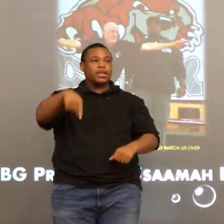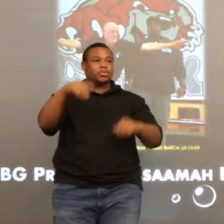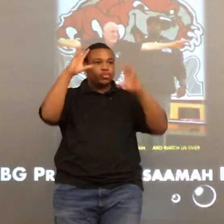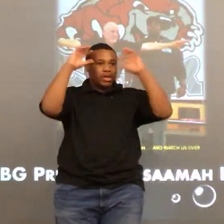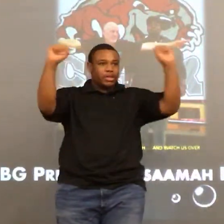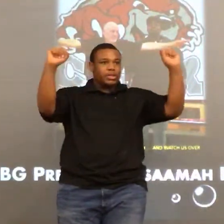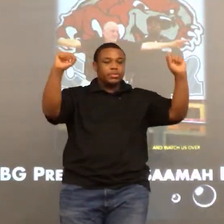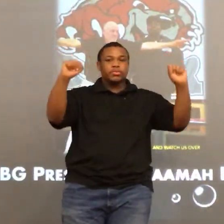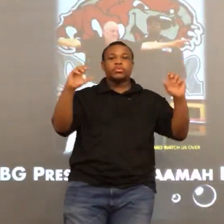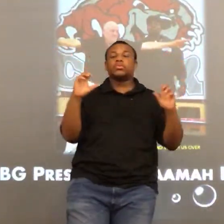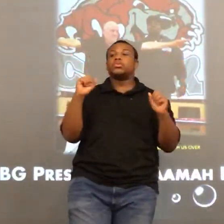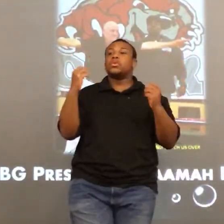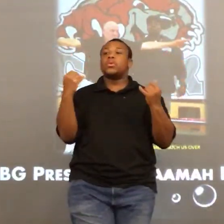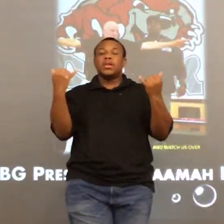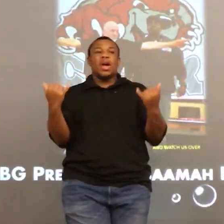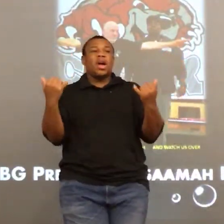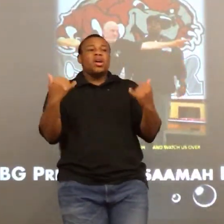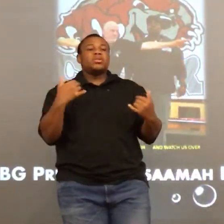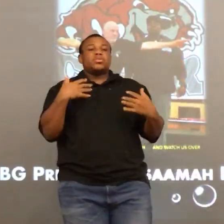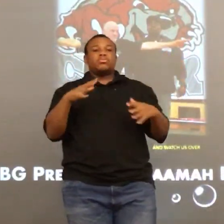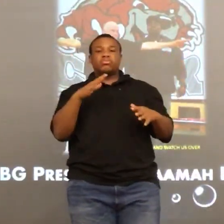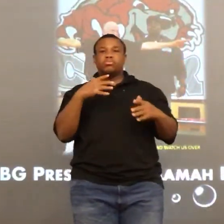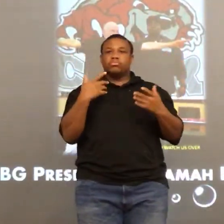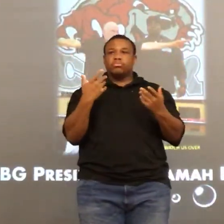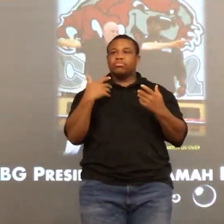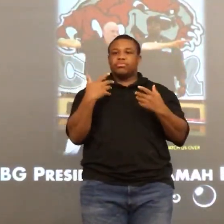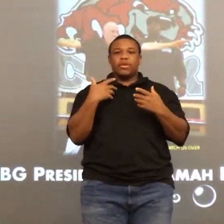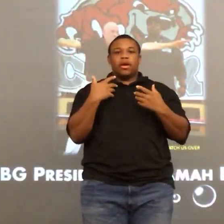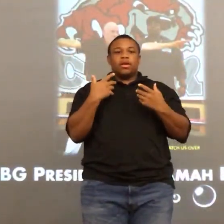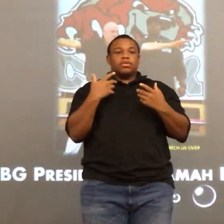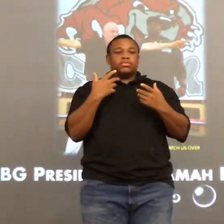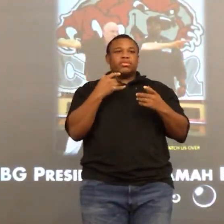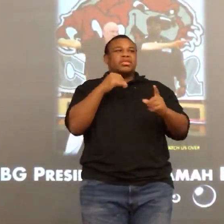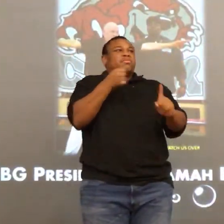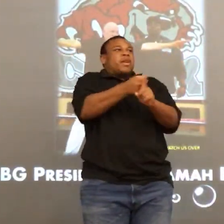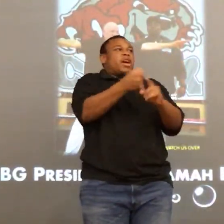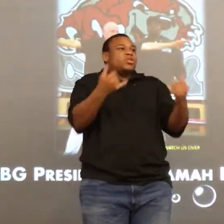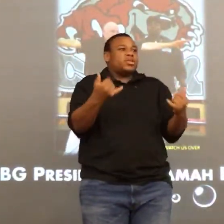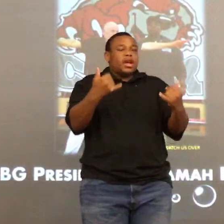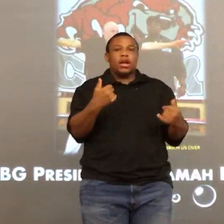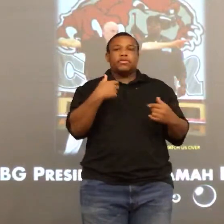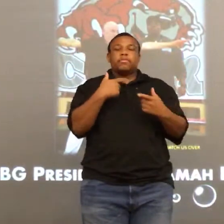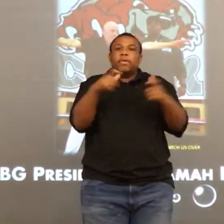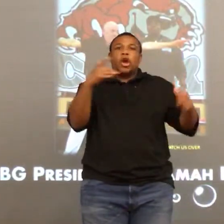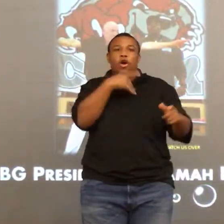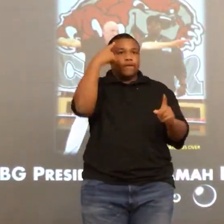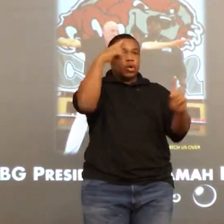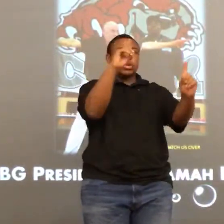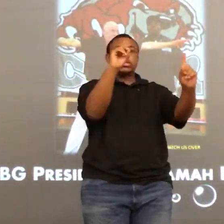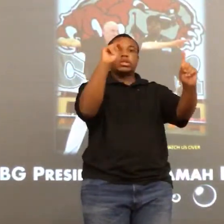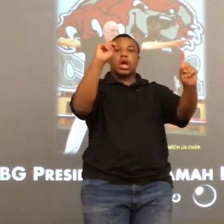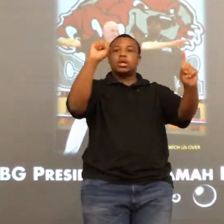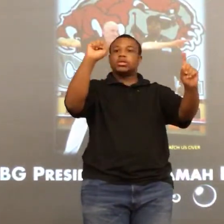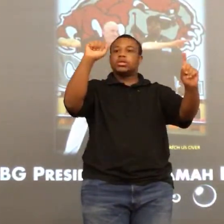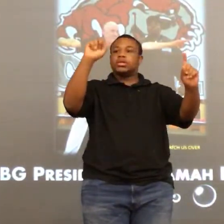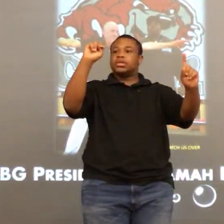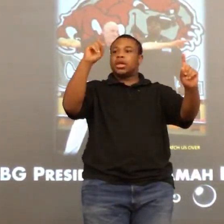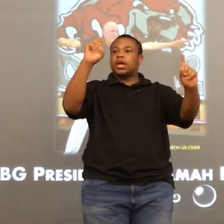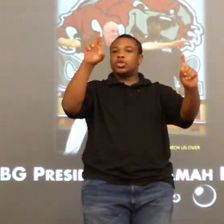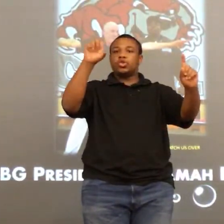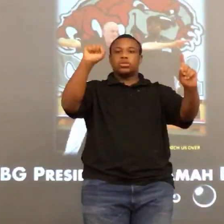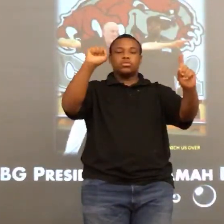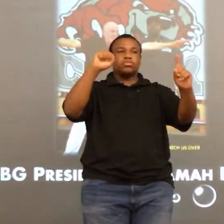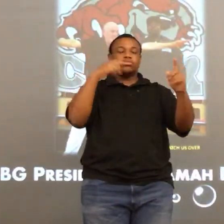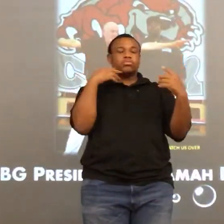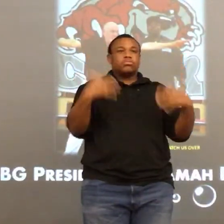I am the president of our student body government. And wow, we